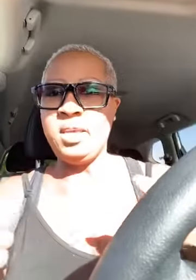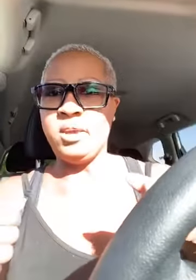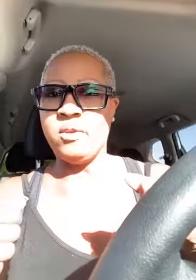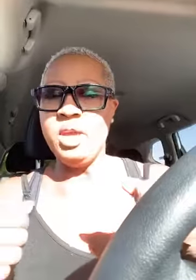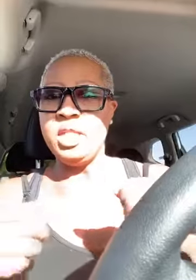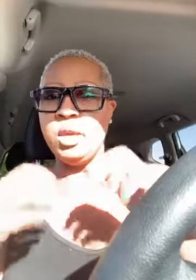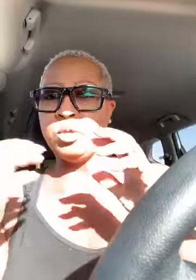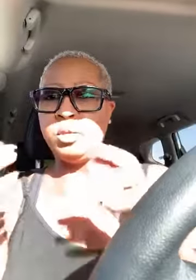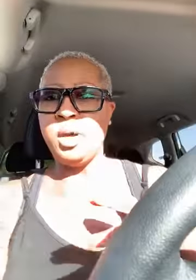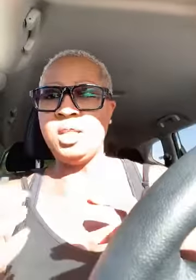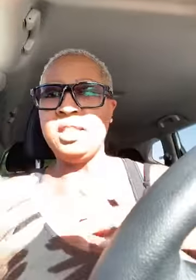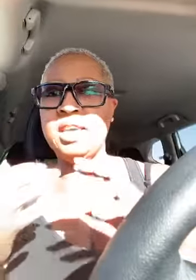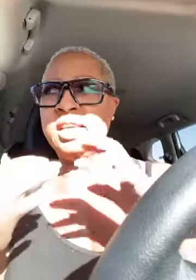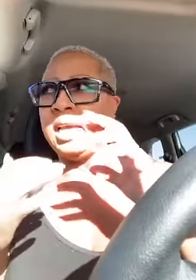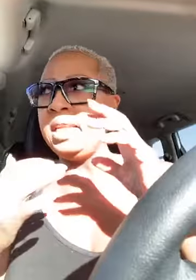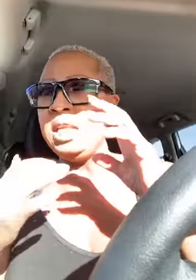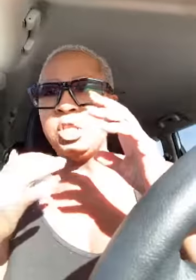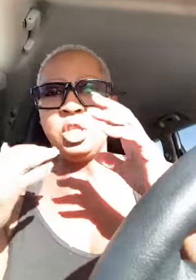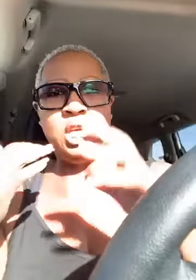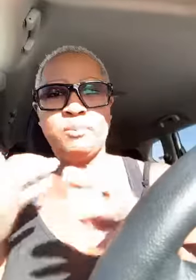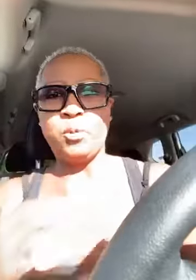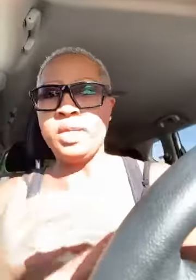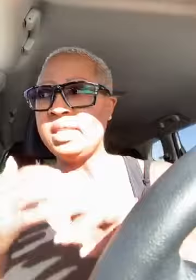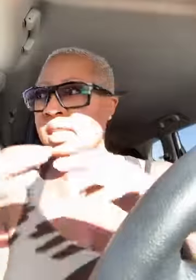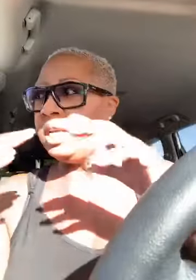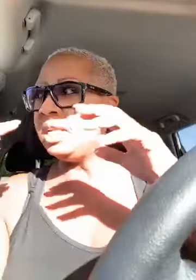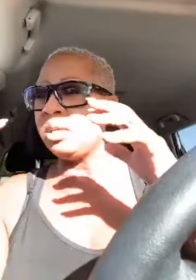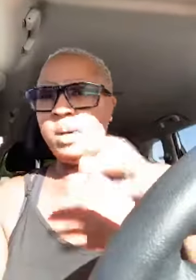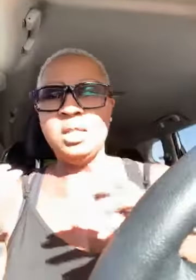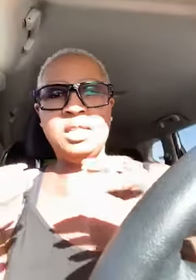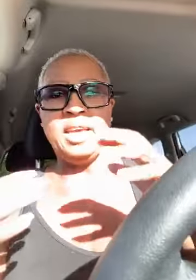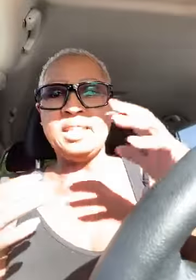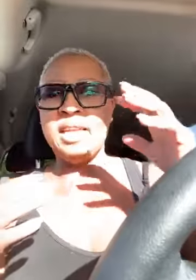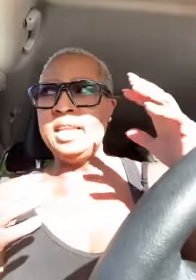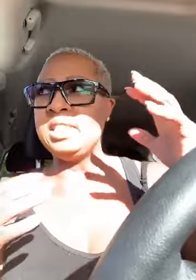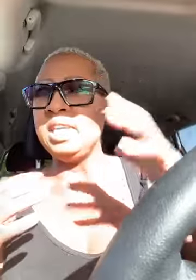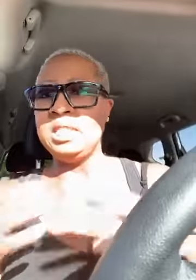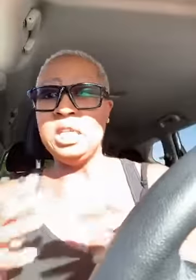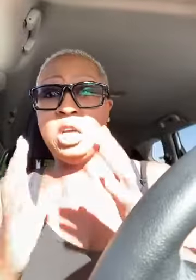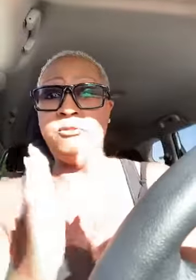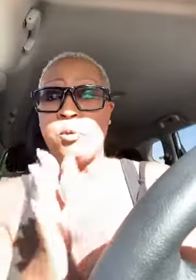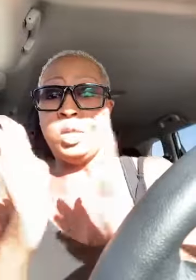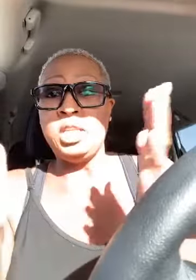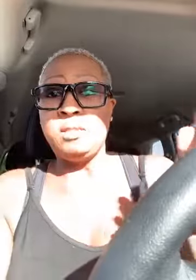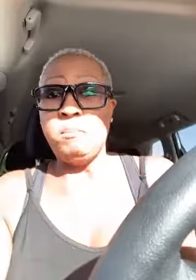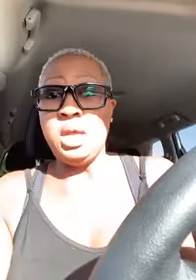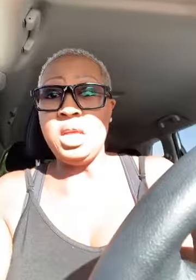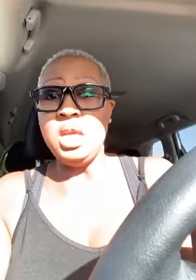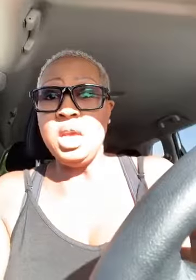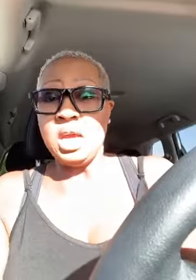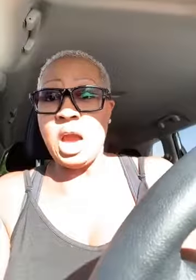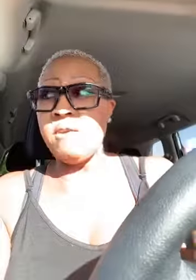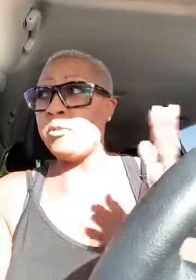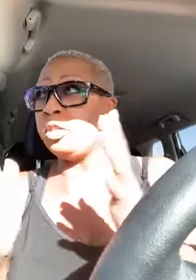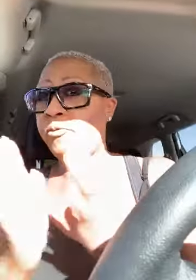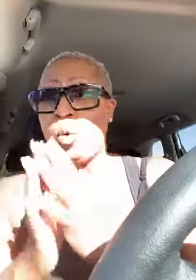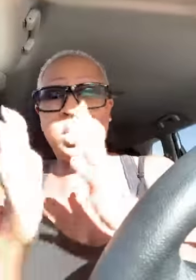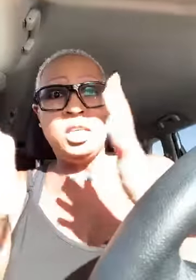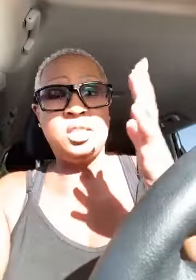gear there was some other things i needed to get printed some other things i needed to get done for this money conference for this